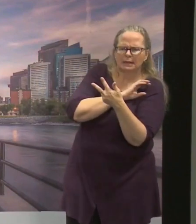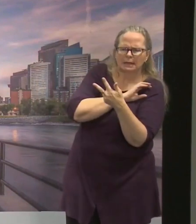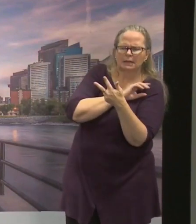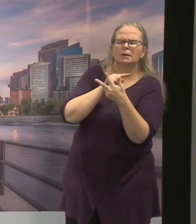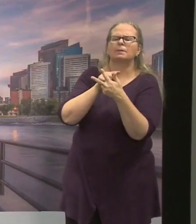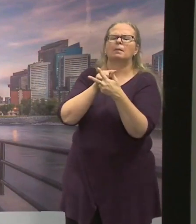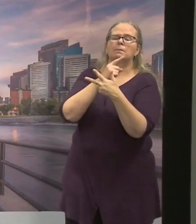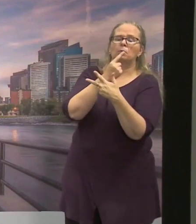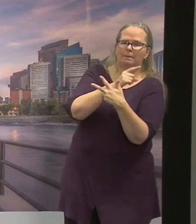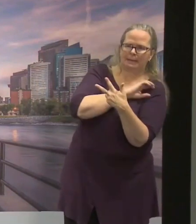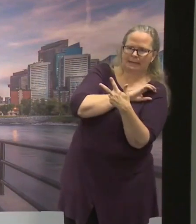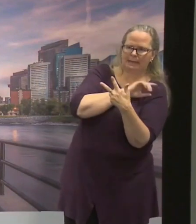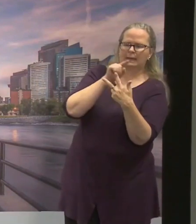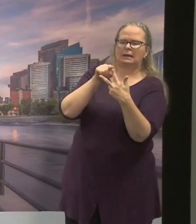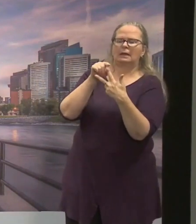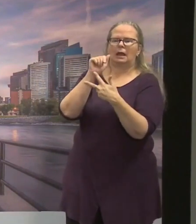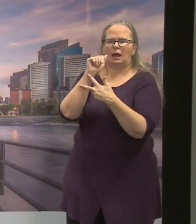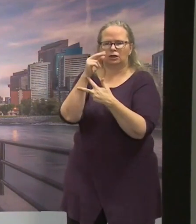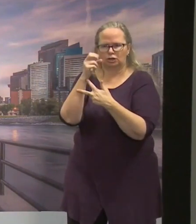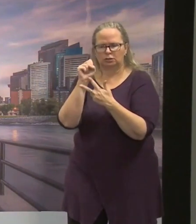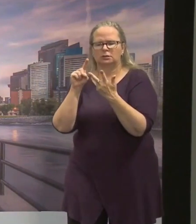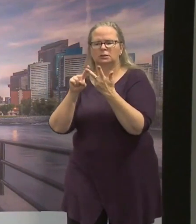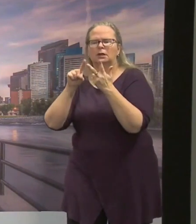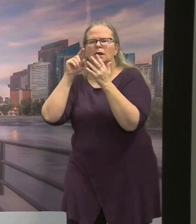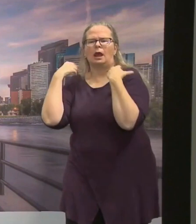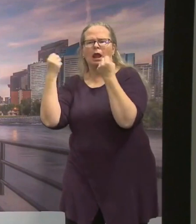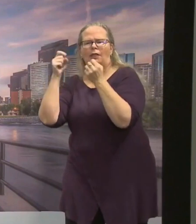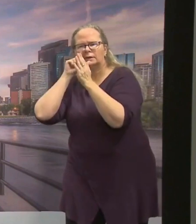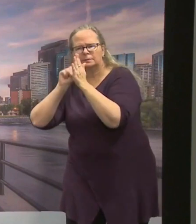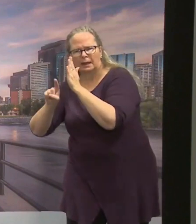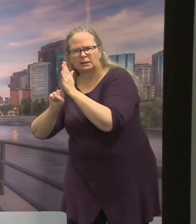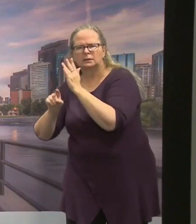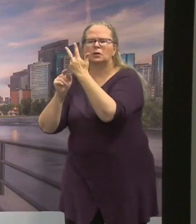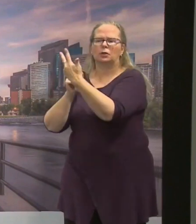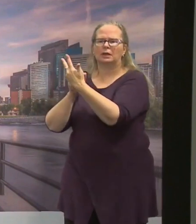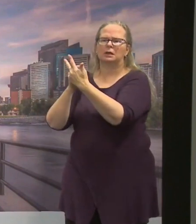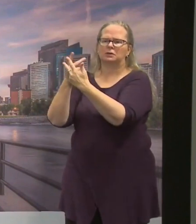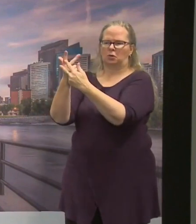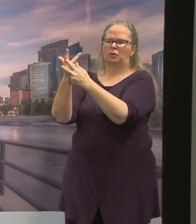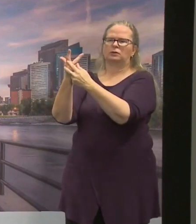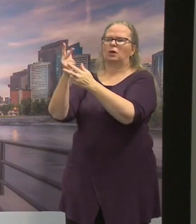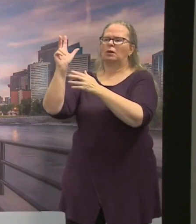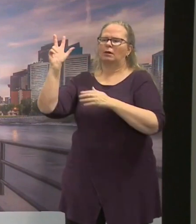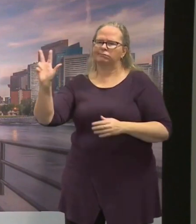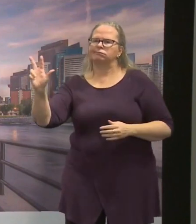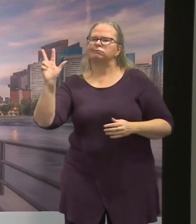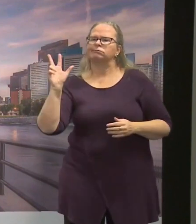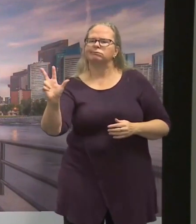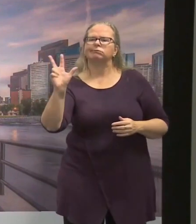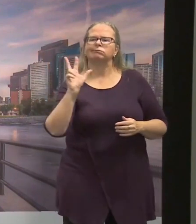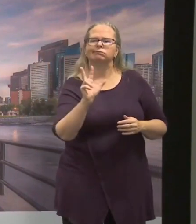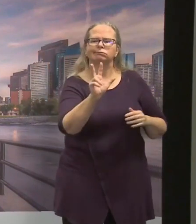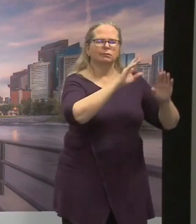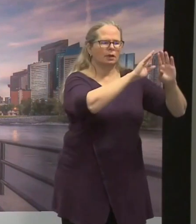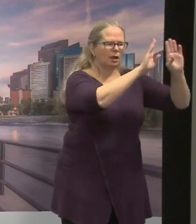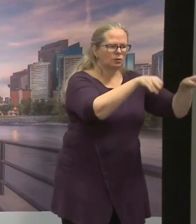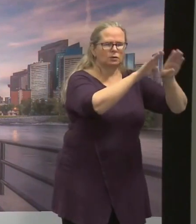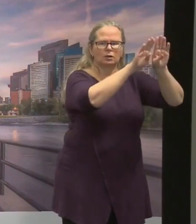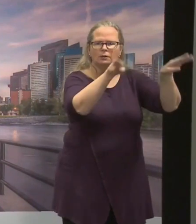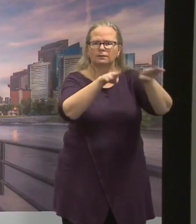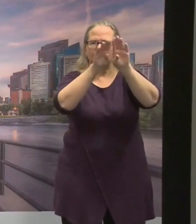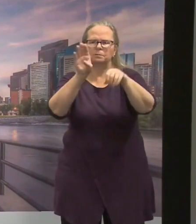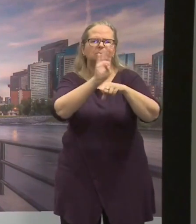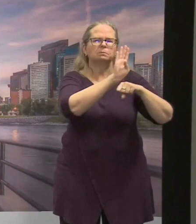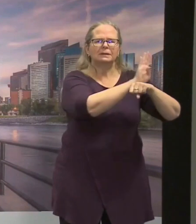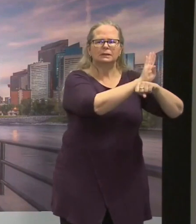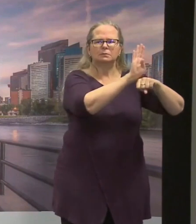has some bylaw folks there, some business license folks, and potentially one other person I might be missing from